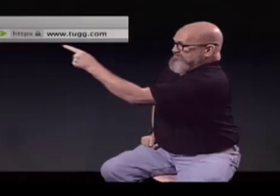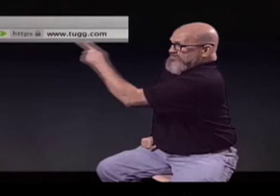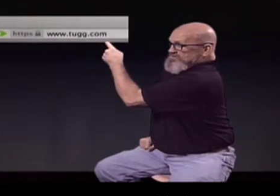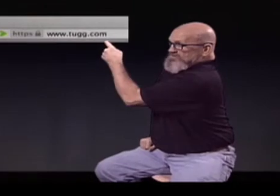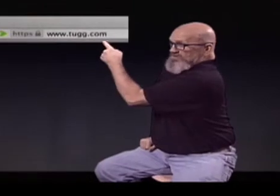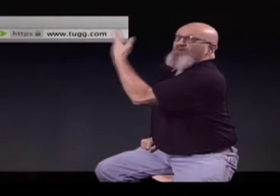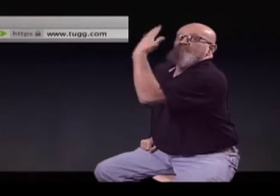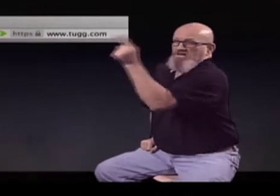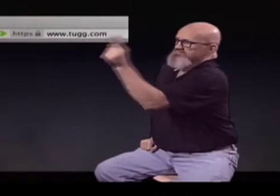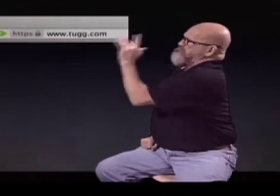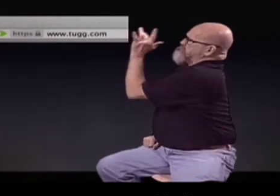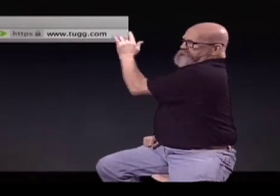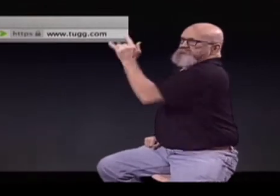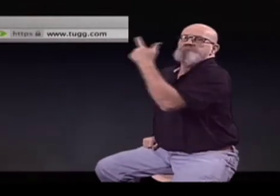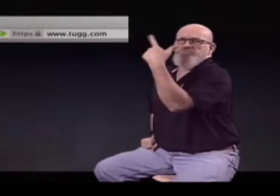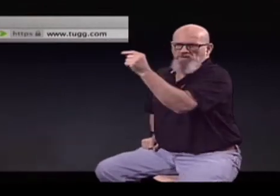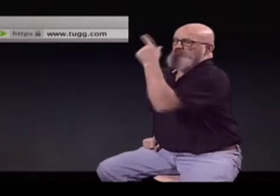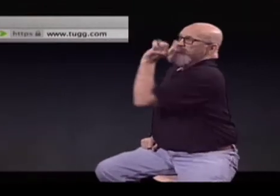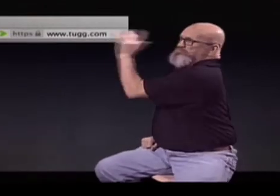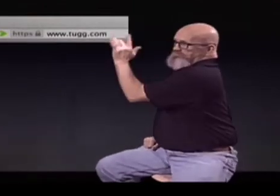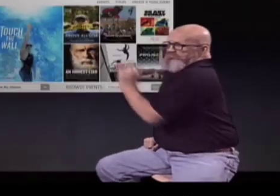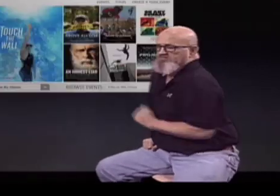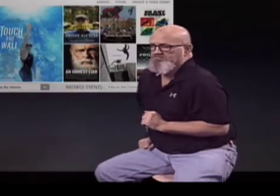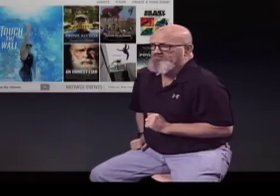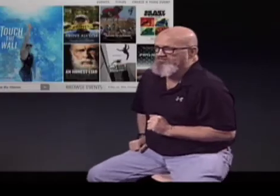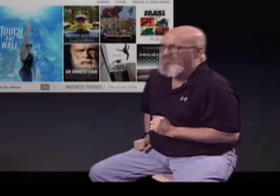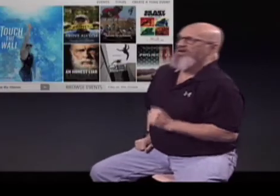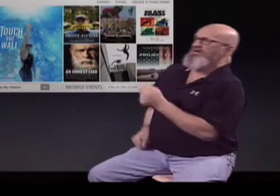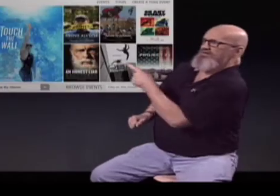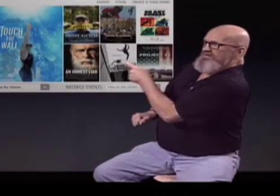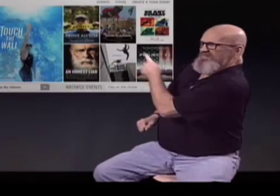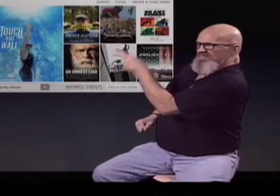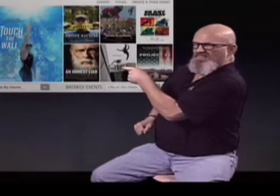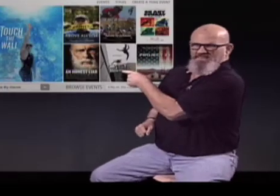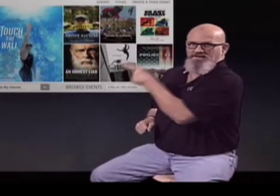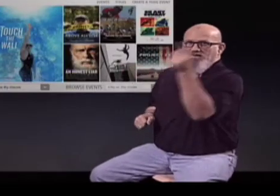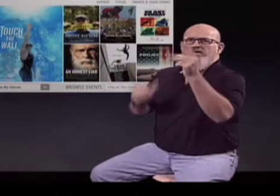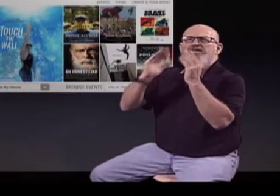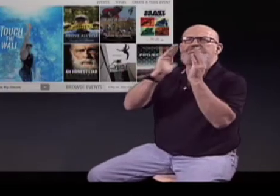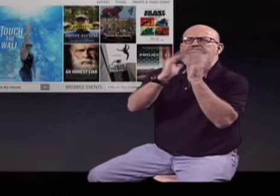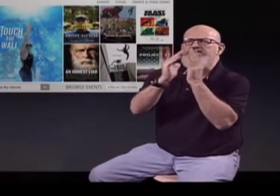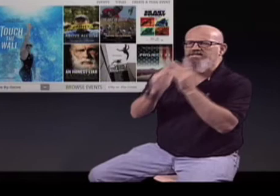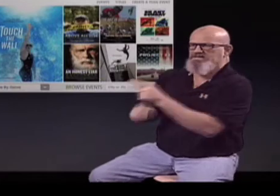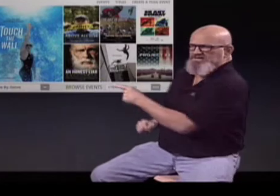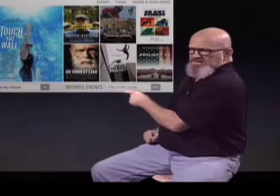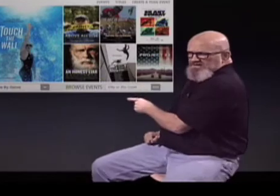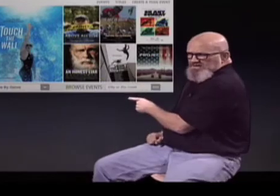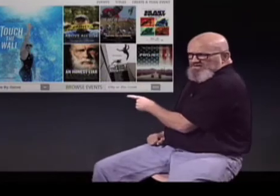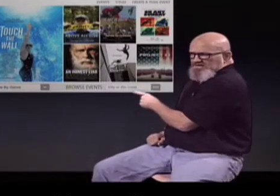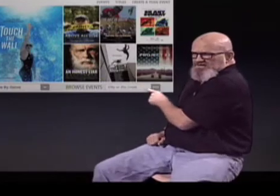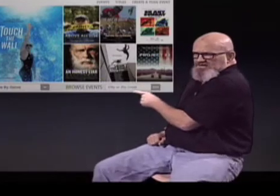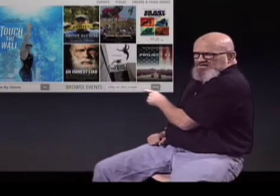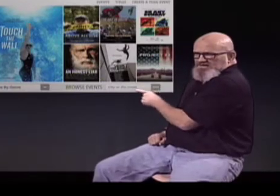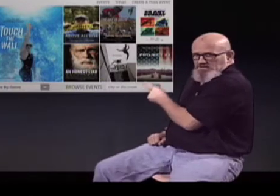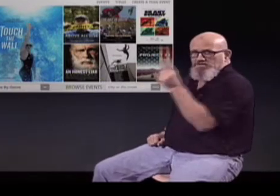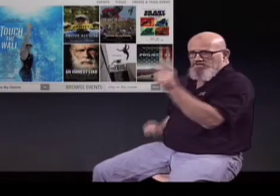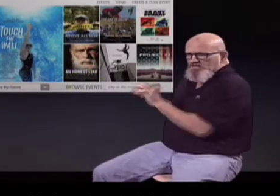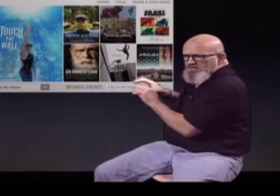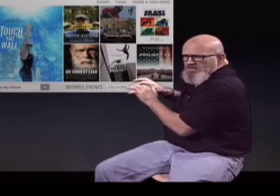.tugg.com and it will bring you to this page and you're going to look for the